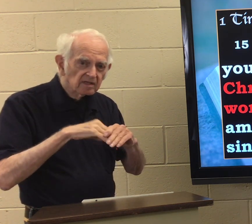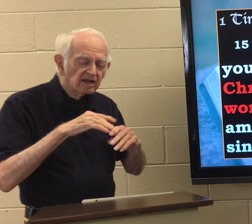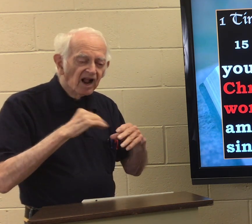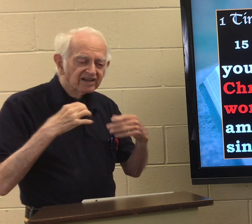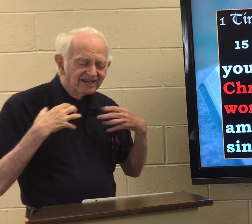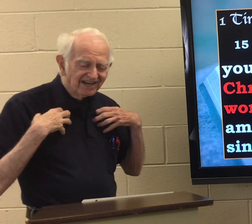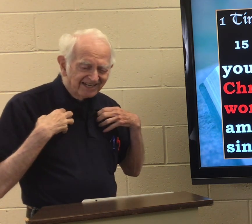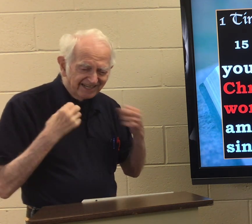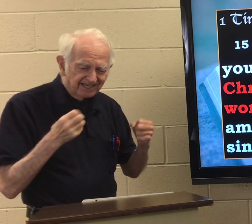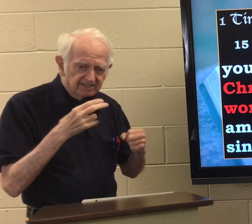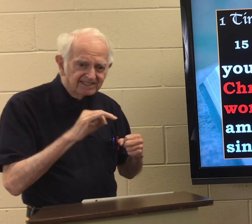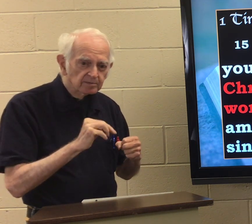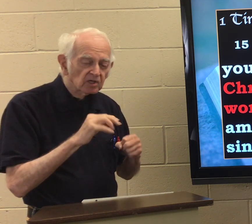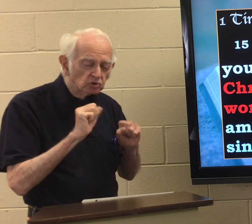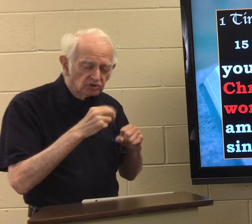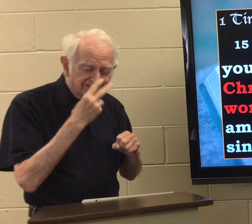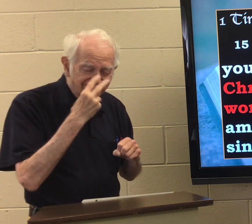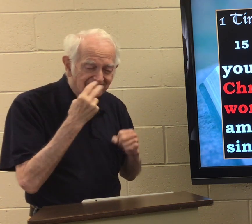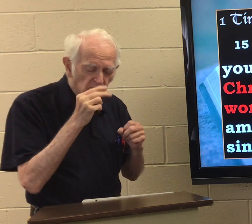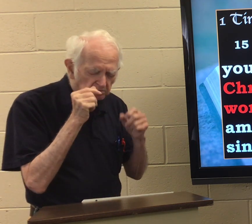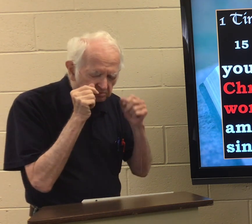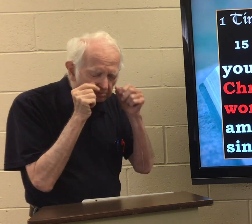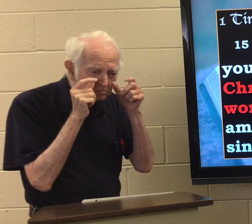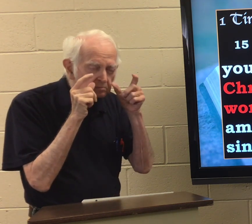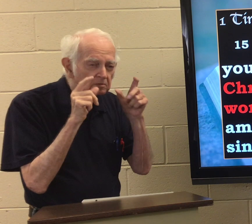and healed him so he could see.